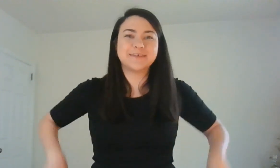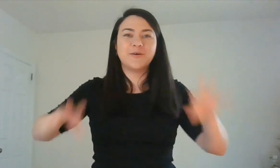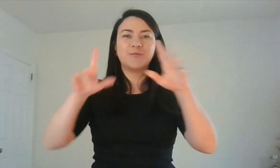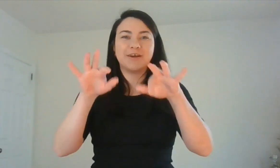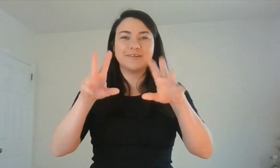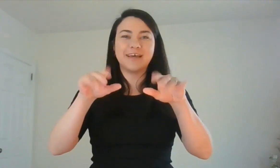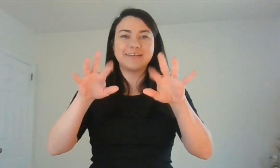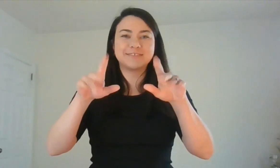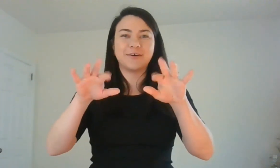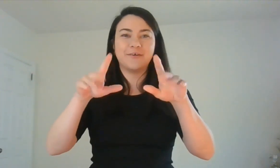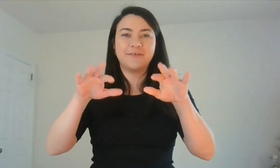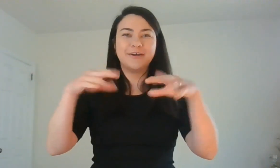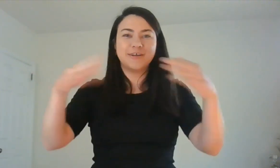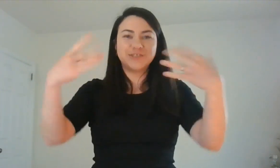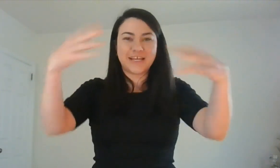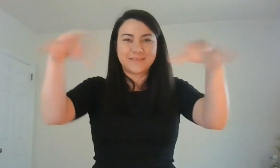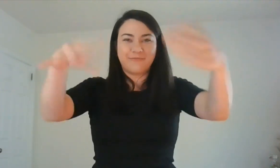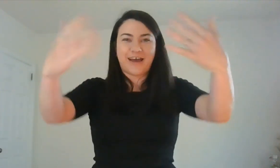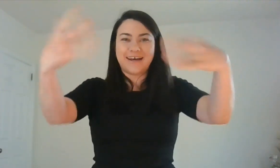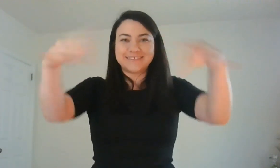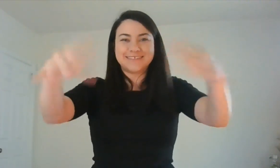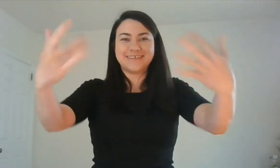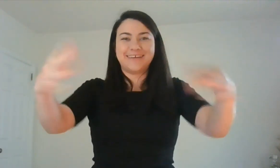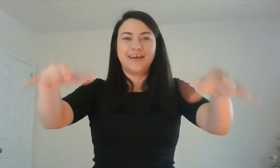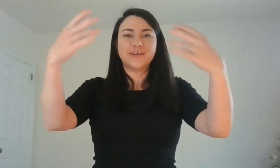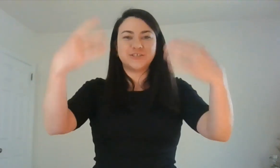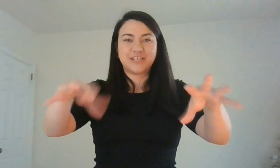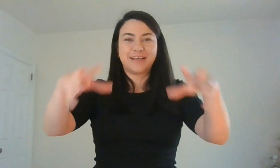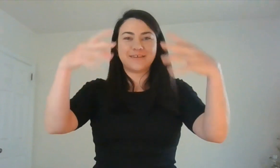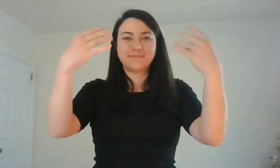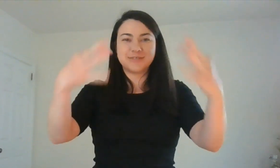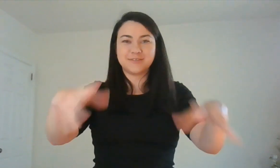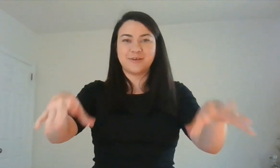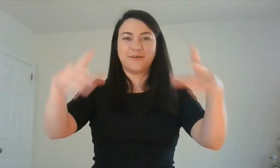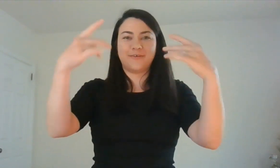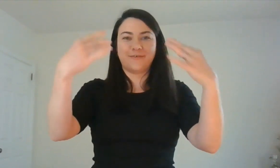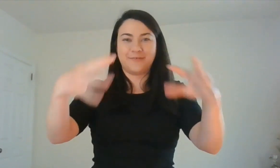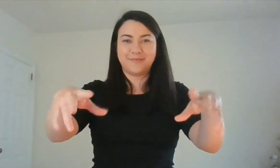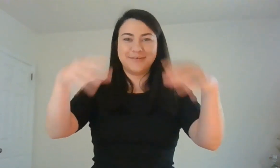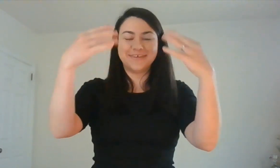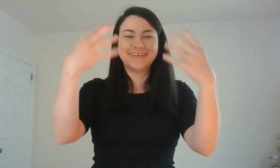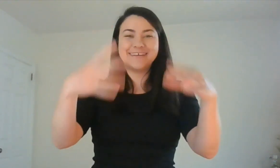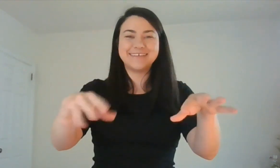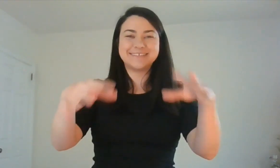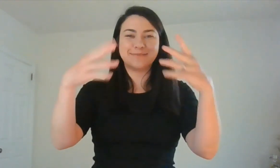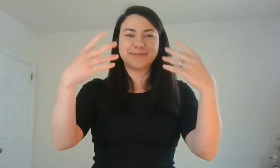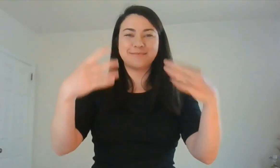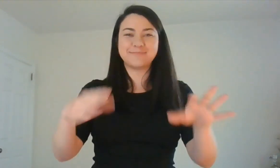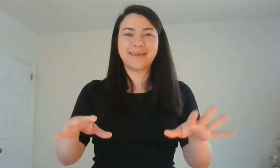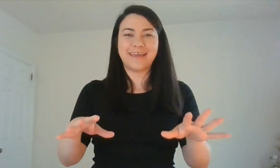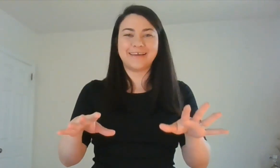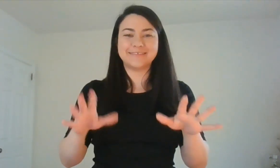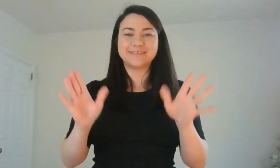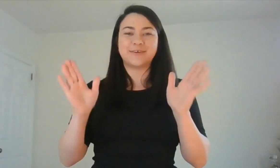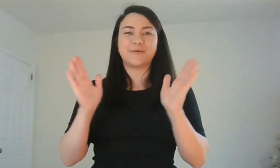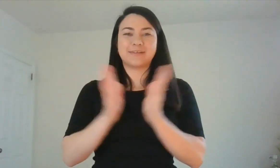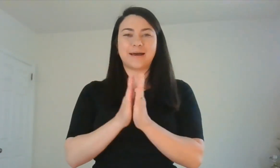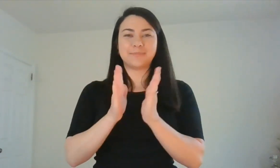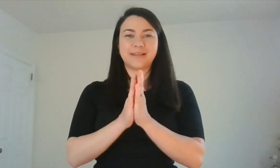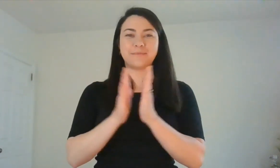wiggle like so, shake them fast, shake them slow. Sometimes my hands go clap, clap,